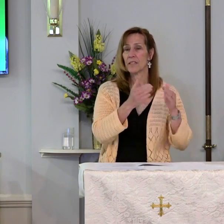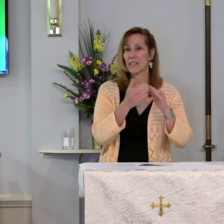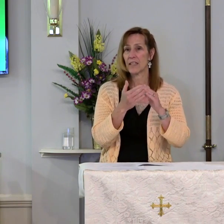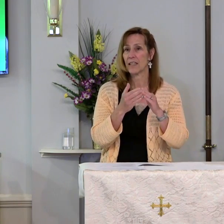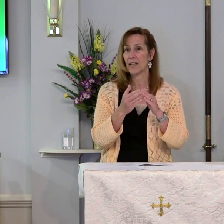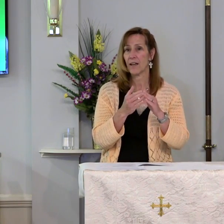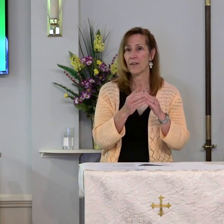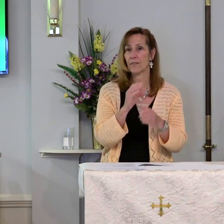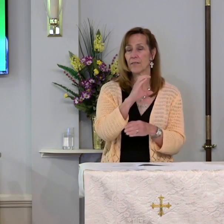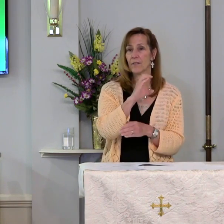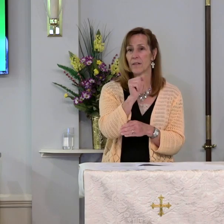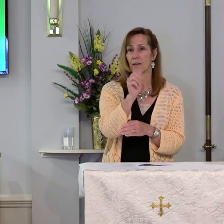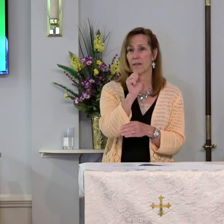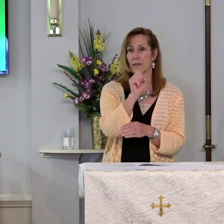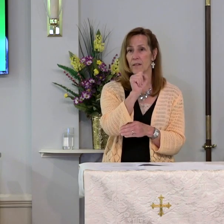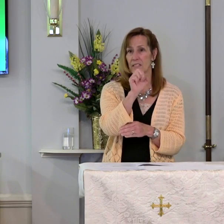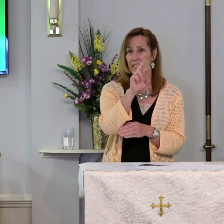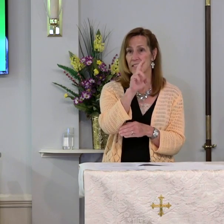of Caesarea.